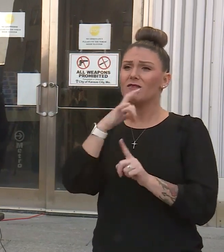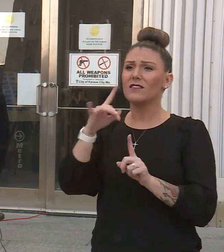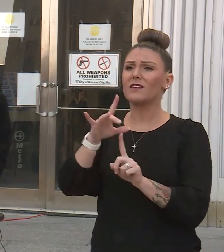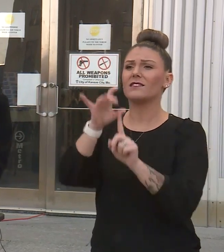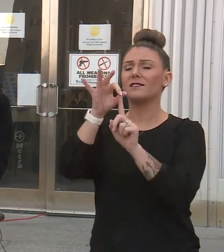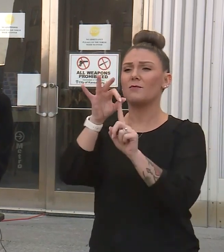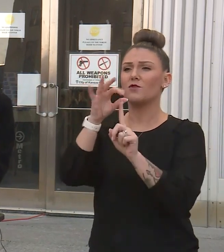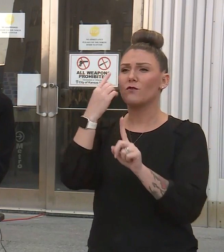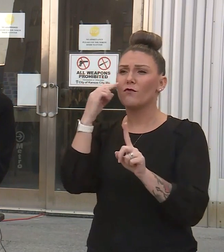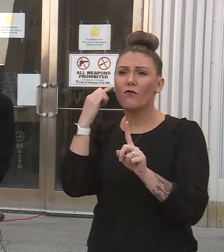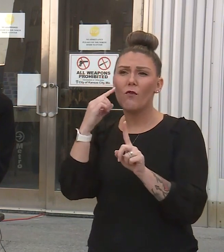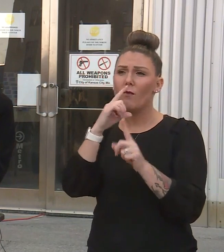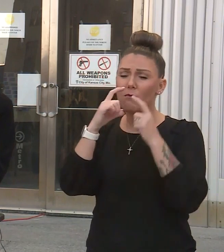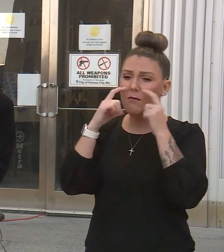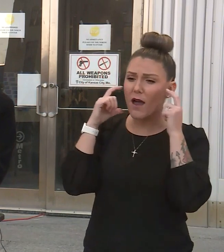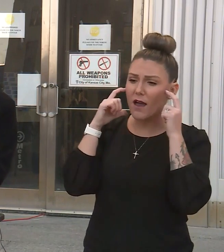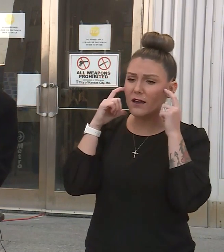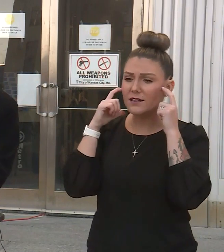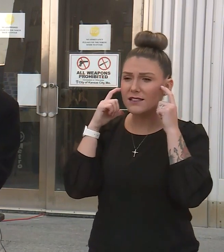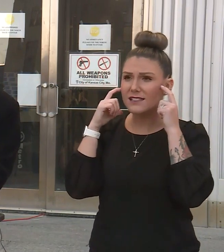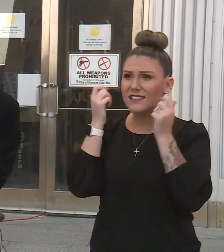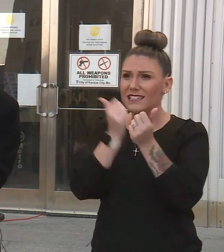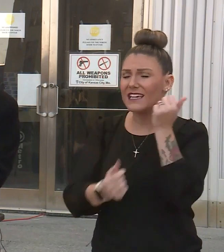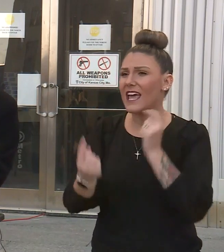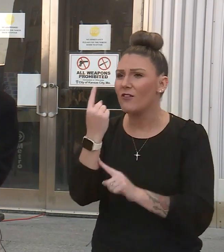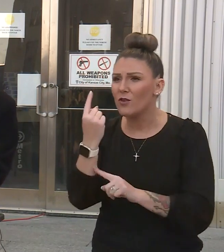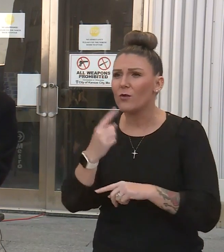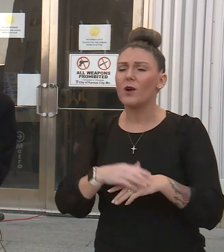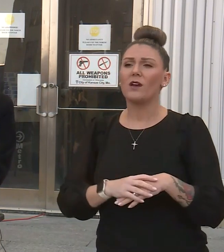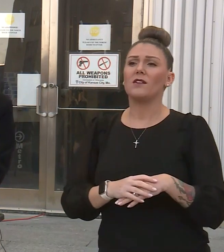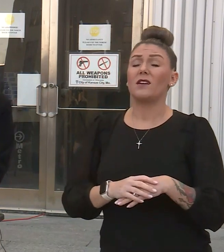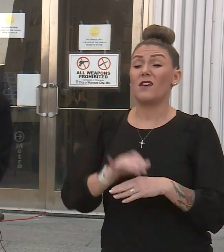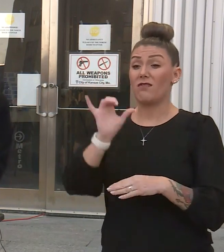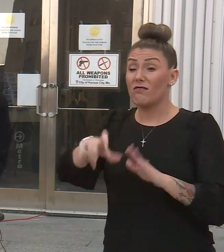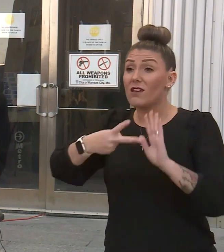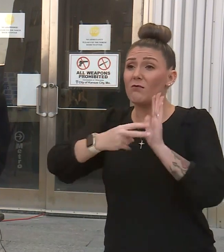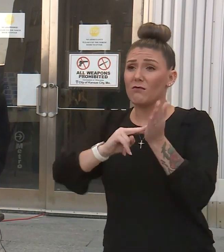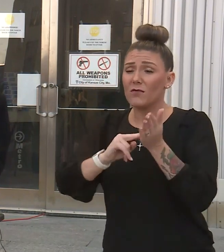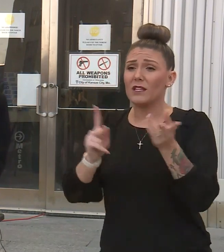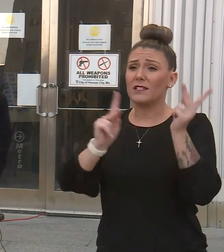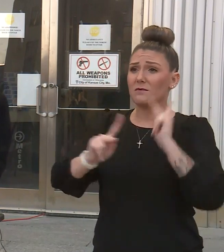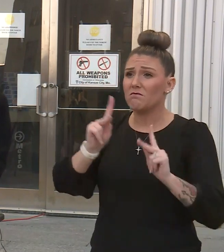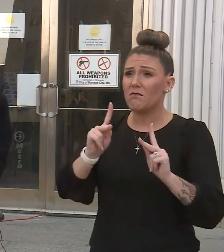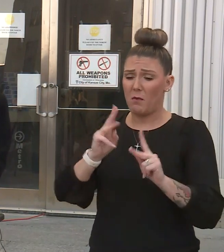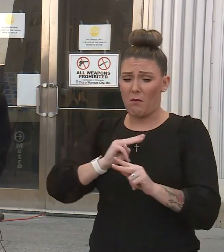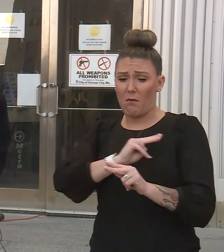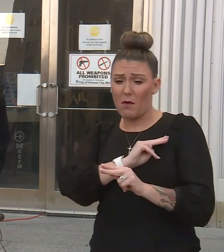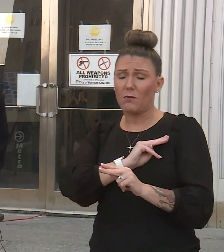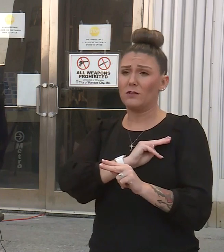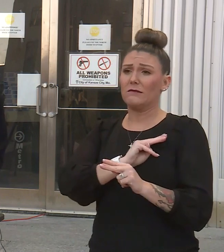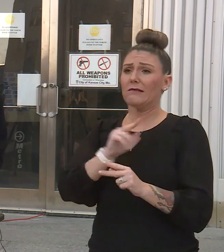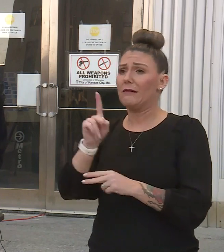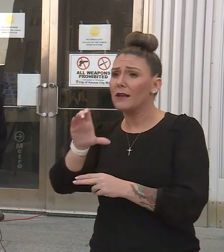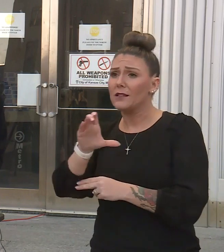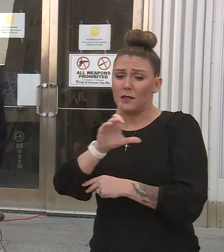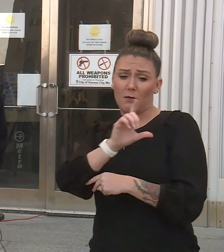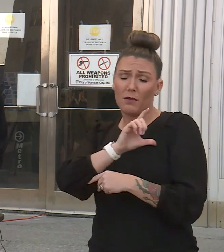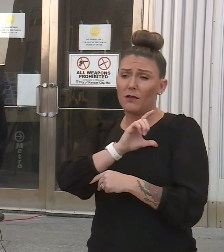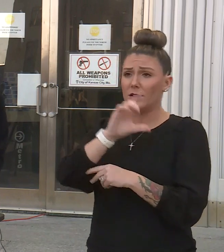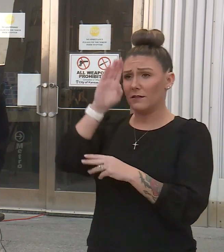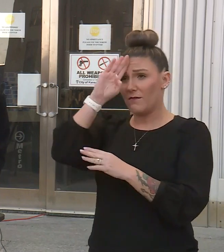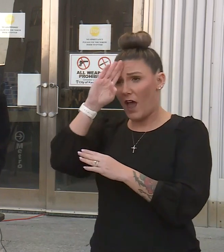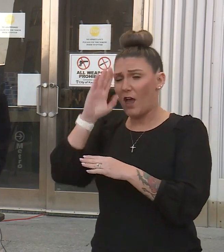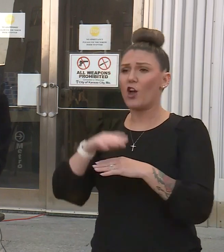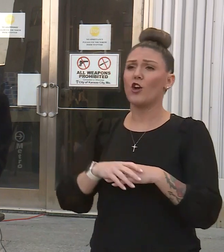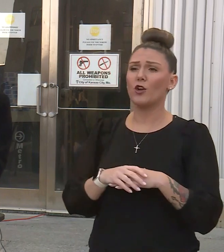of wearing masks for everyone, largely. That means that those who are members of the Kansas City Police Department, Kansas City Fire Department and